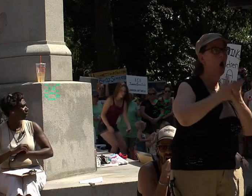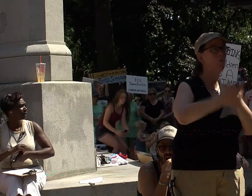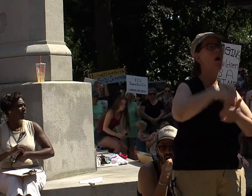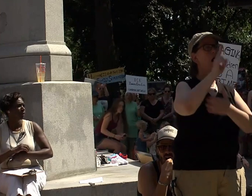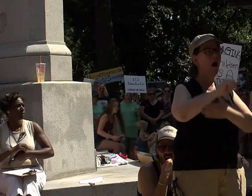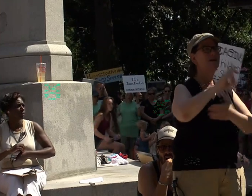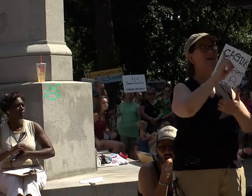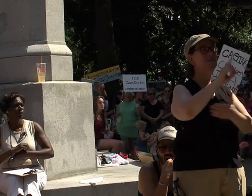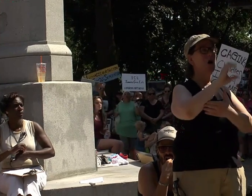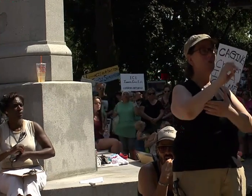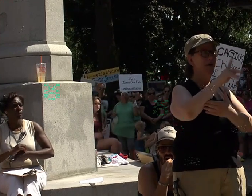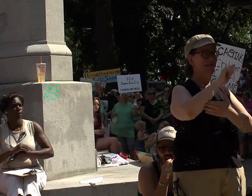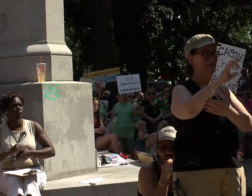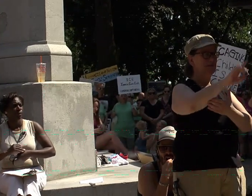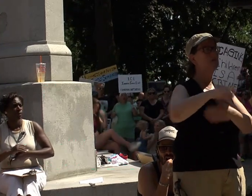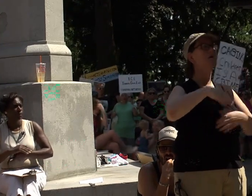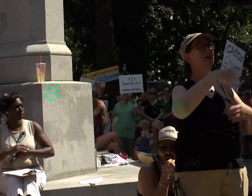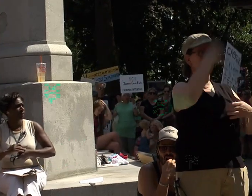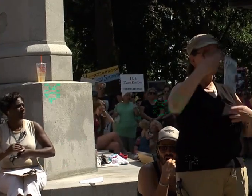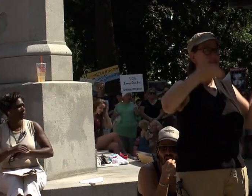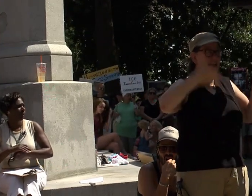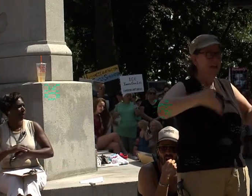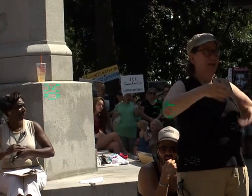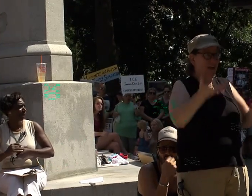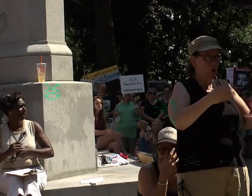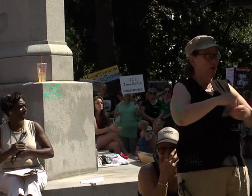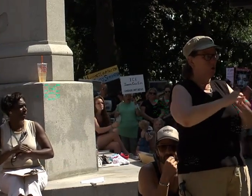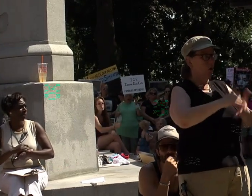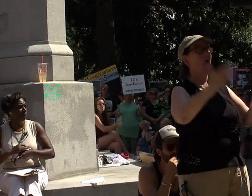as part of the statewide Green Light Driving Together campaign.